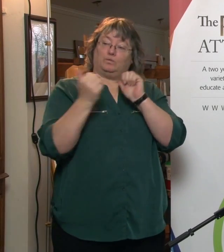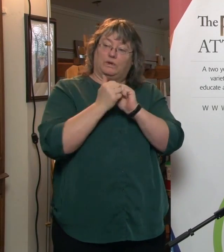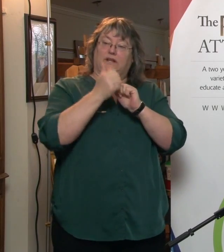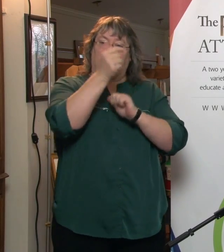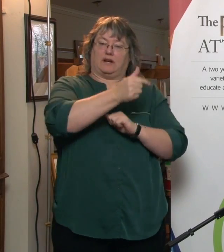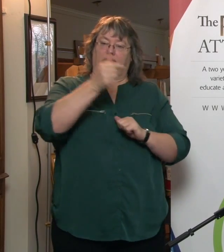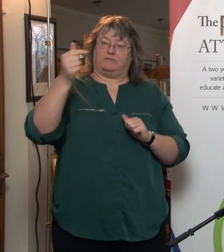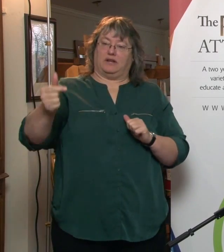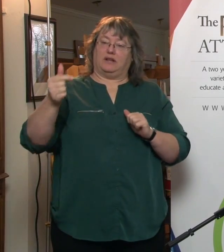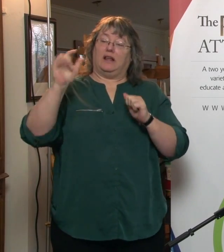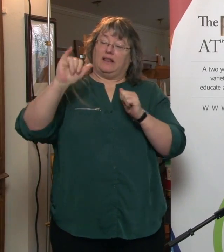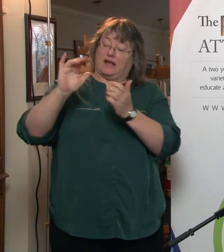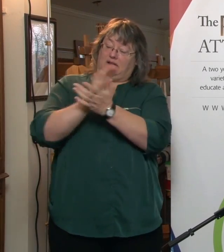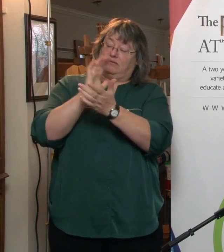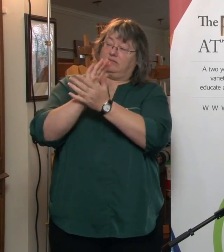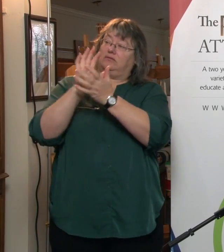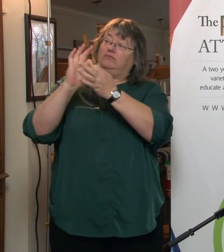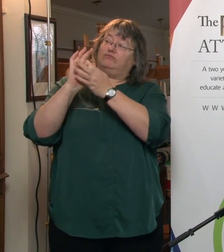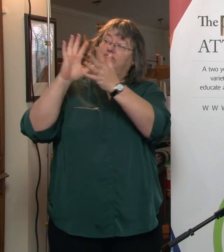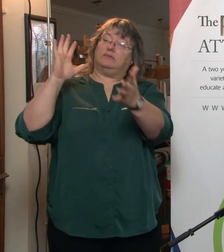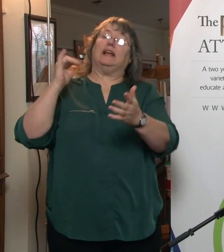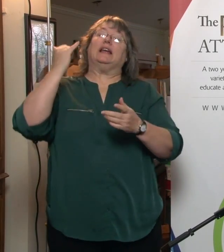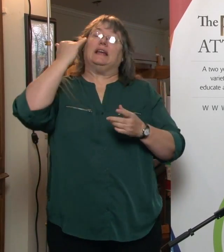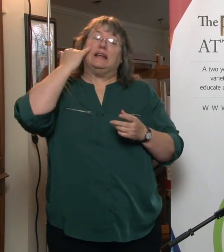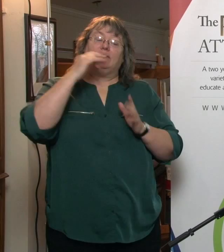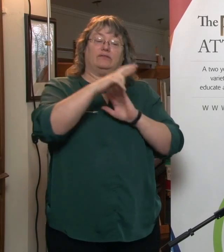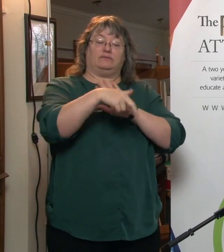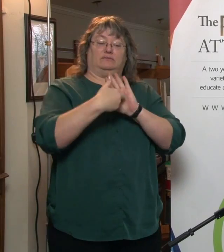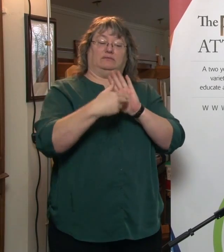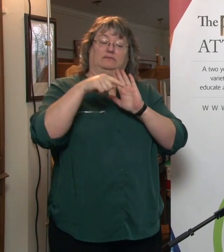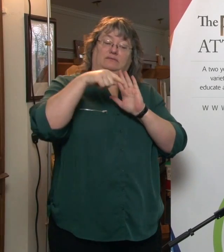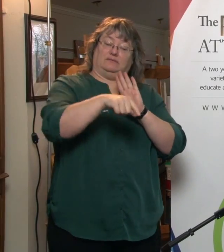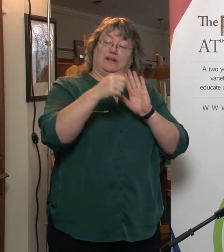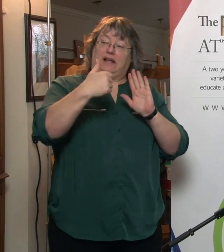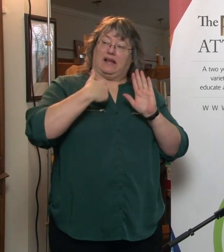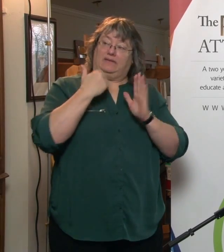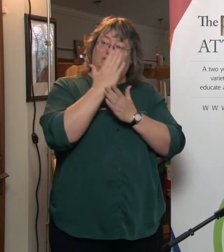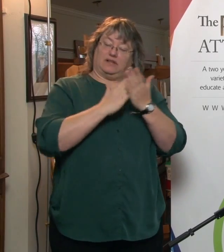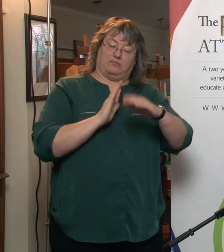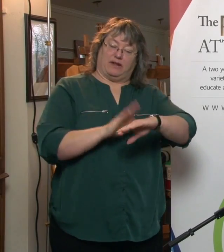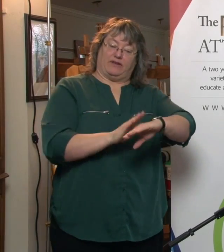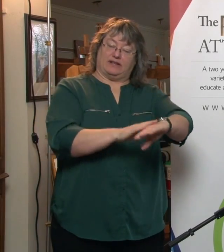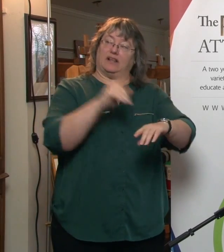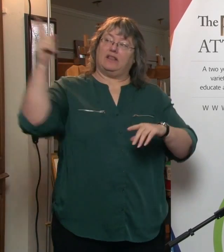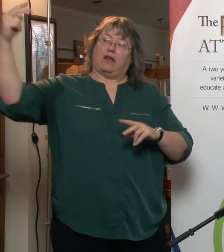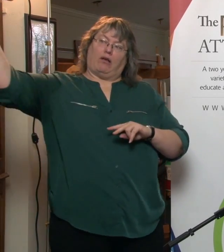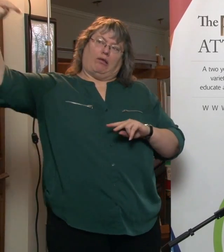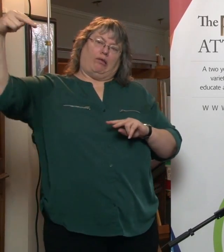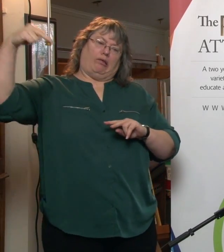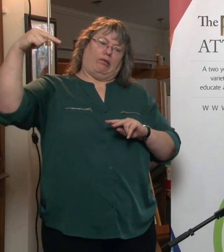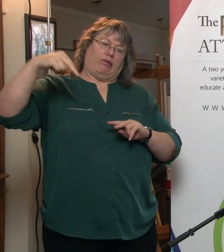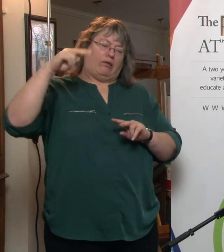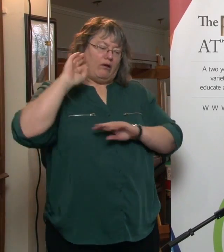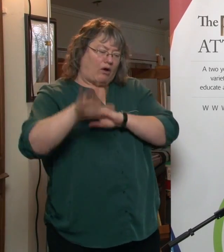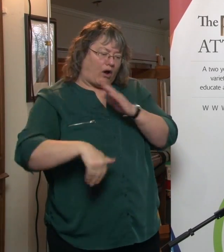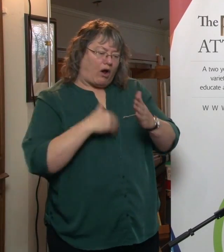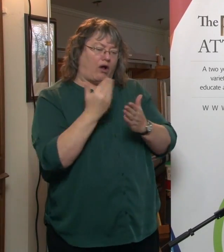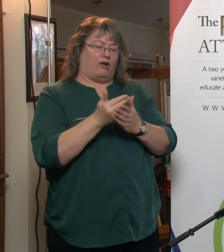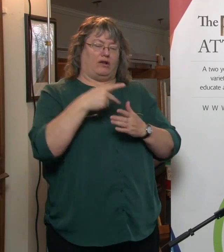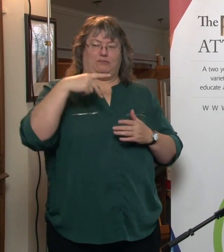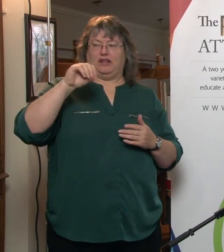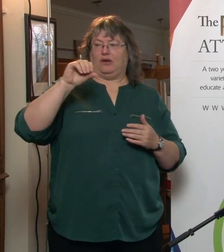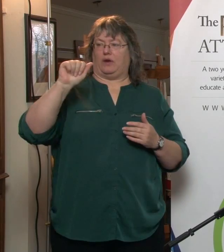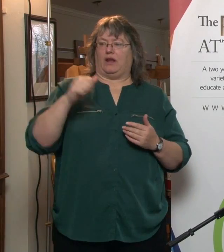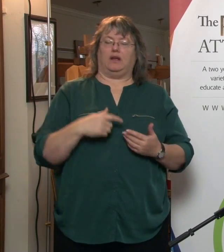document when the attorney again got some advice, and they were going to try to oversee all of these documents. I